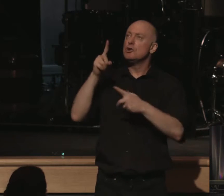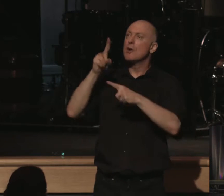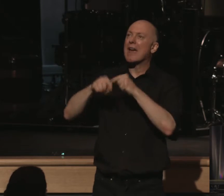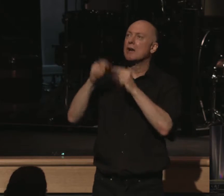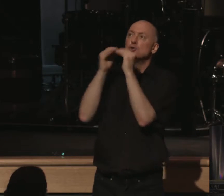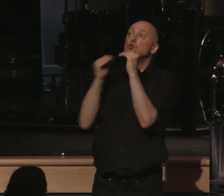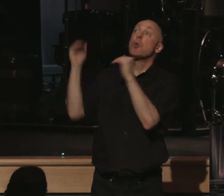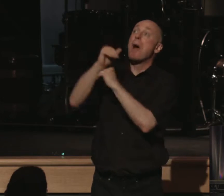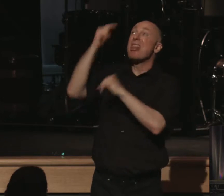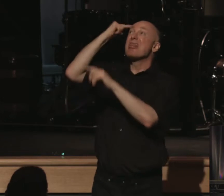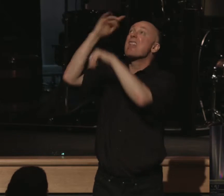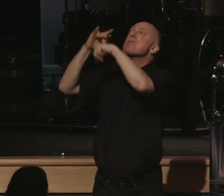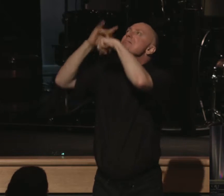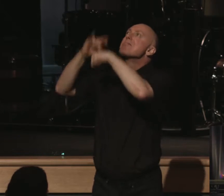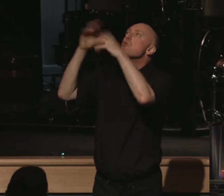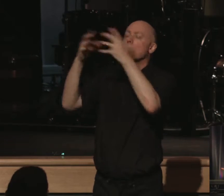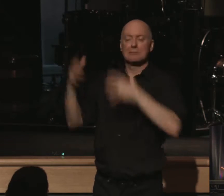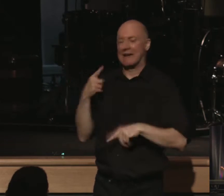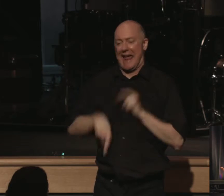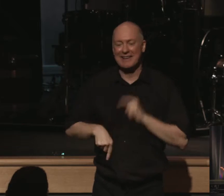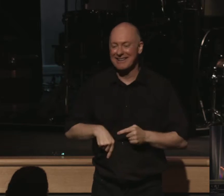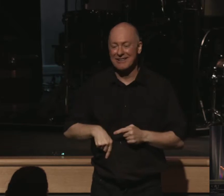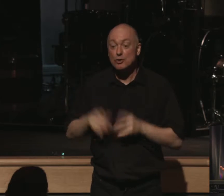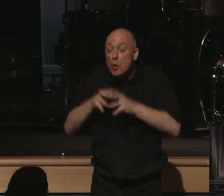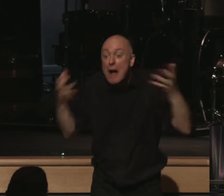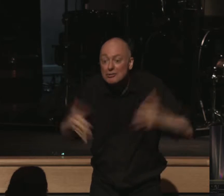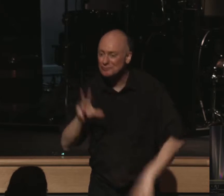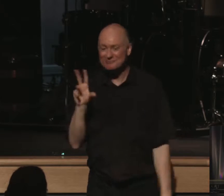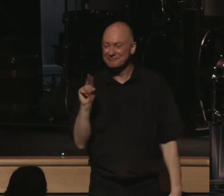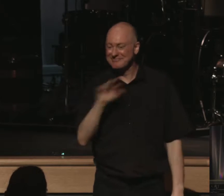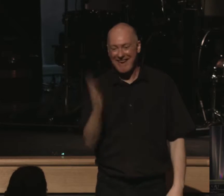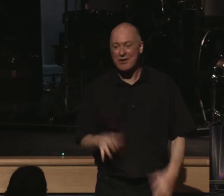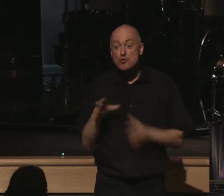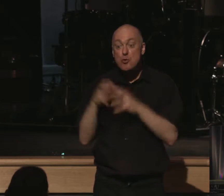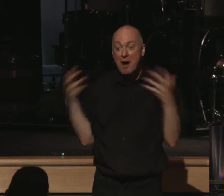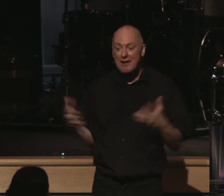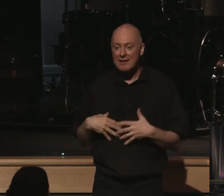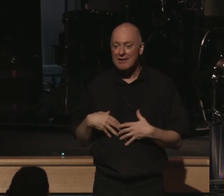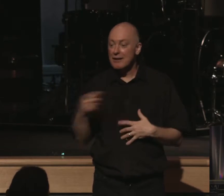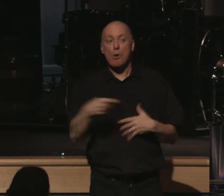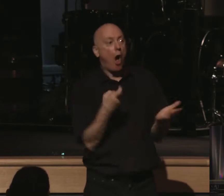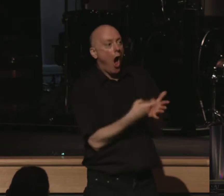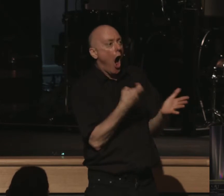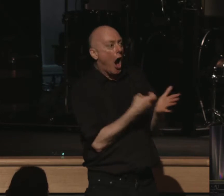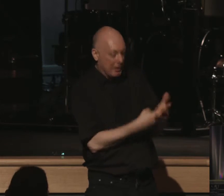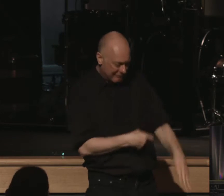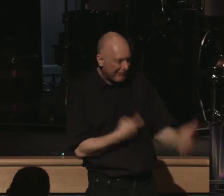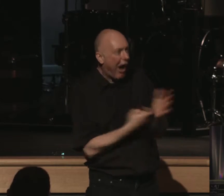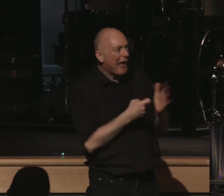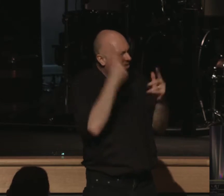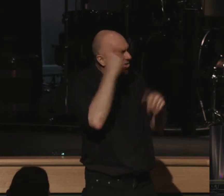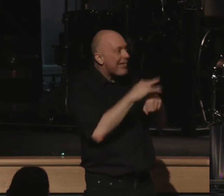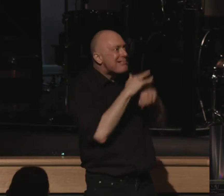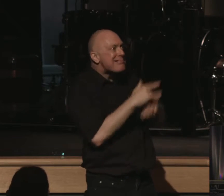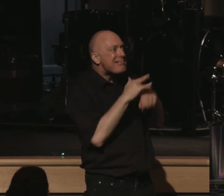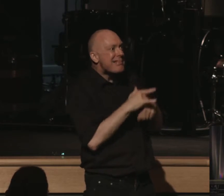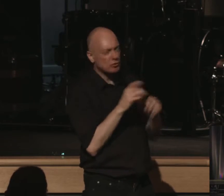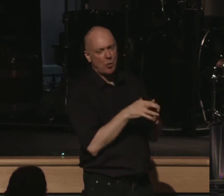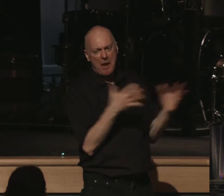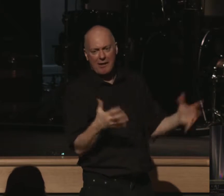God. You can't overdo it. You can overdo thinking of yourself when you played hockey as a youth. You could think that maybe you